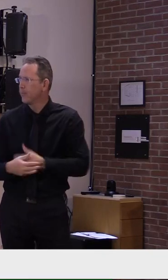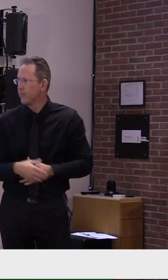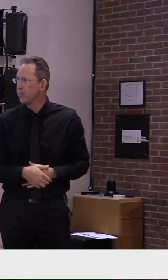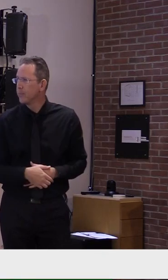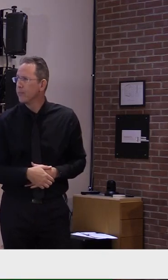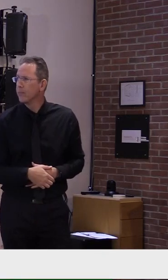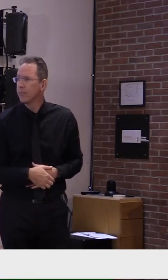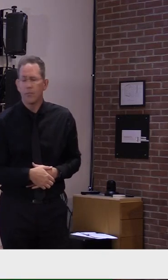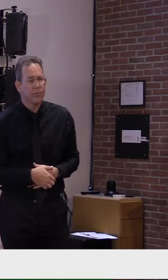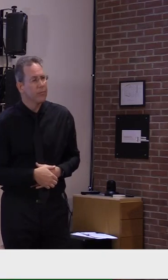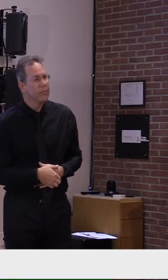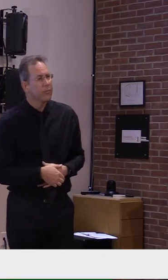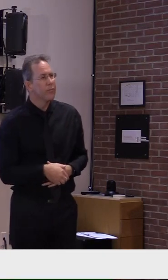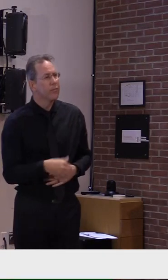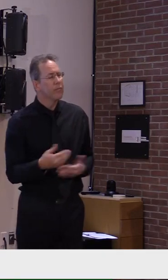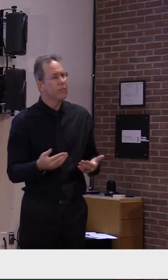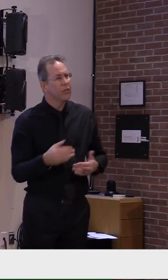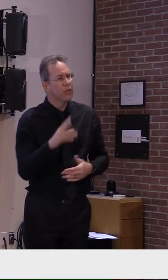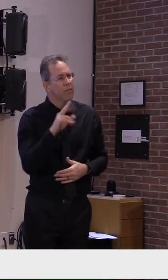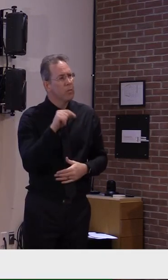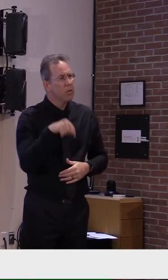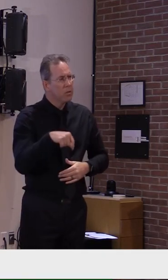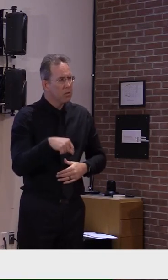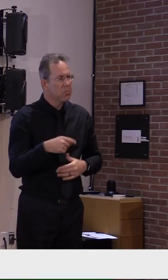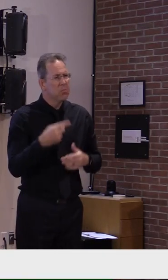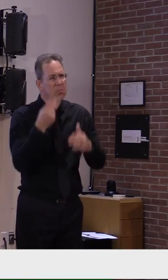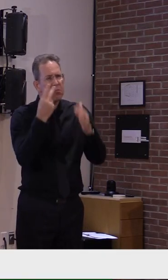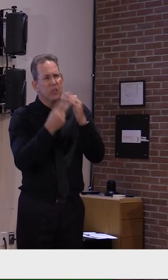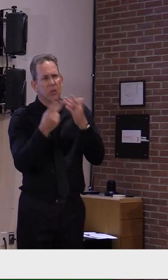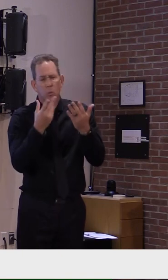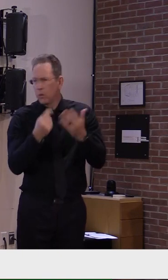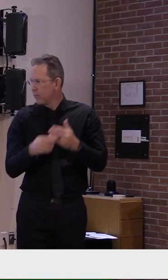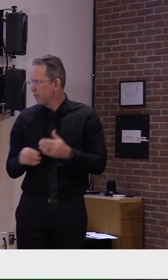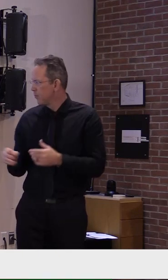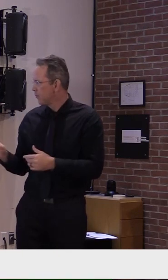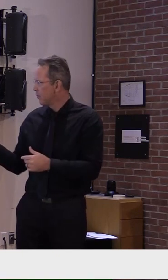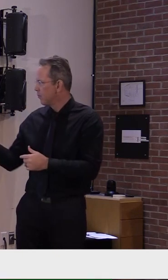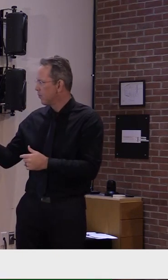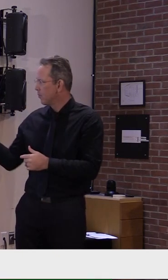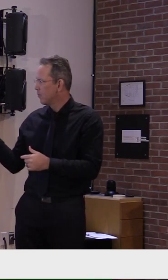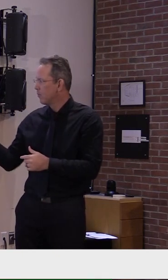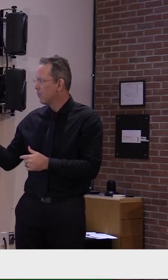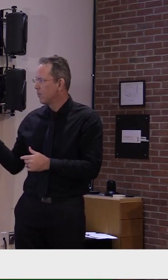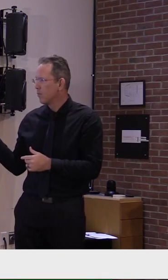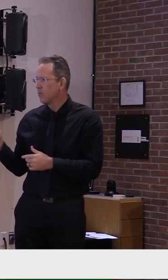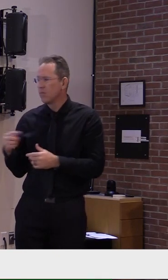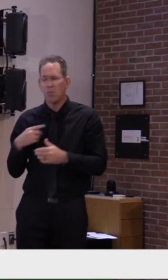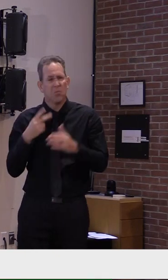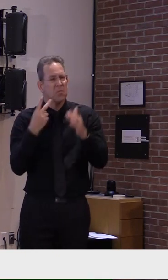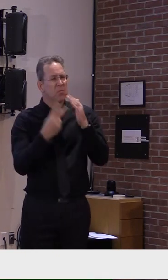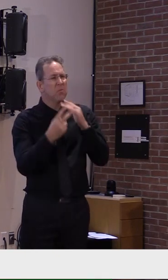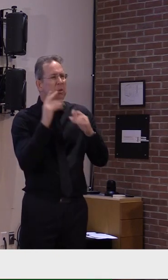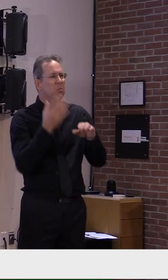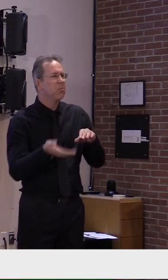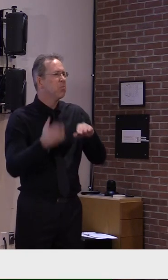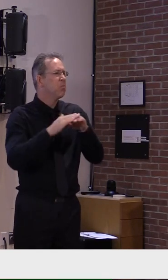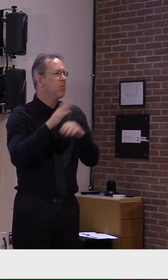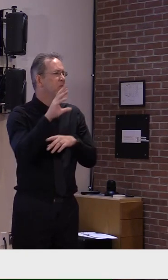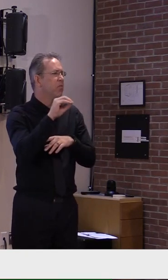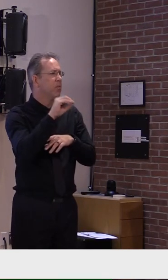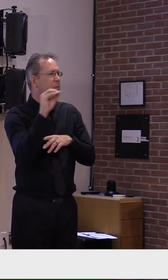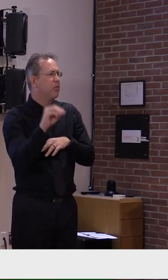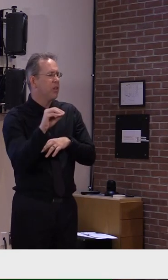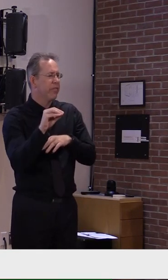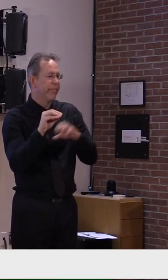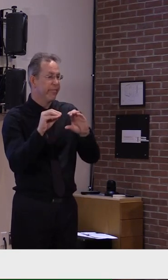If we go to our next slide, you'll see the Vermont forecast. Again, you'll see that cases are projected to continue to rise on